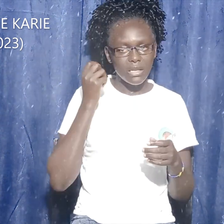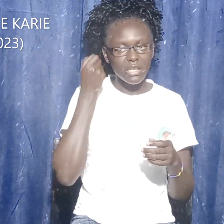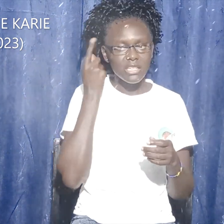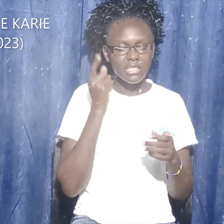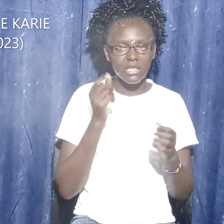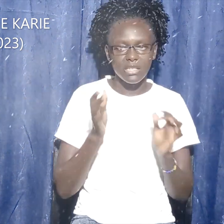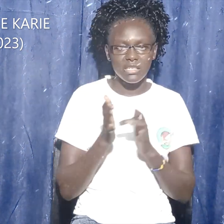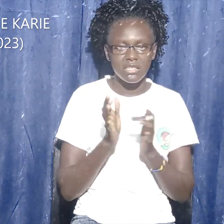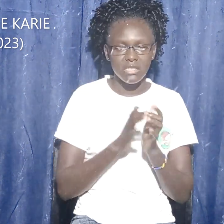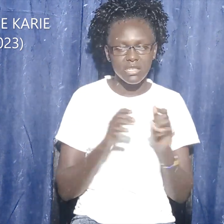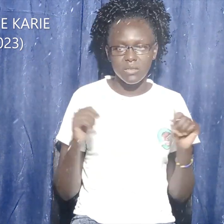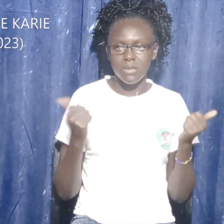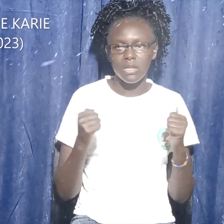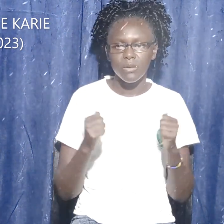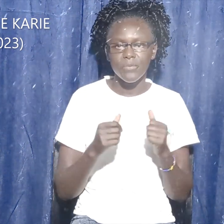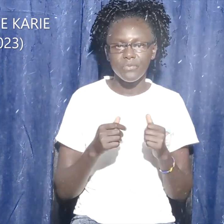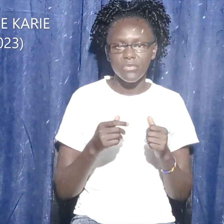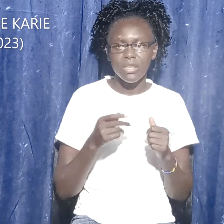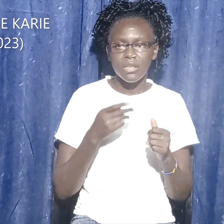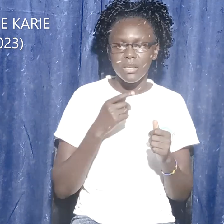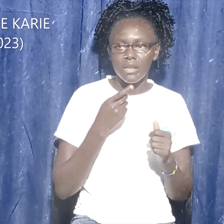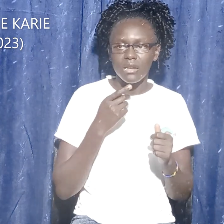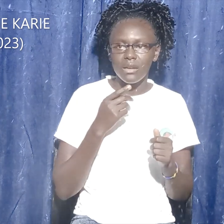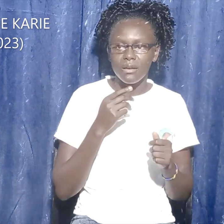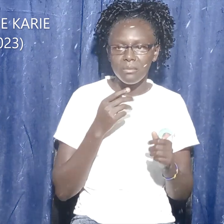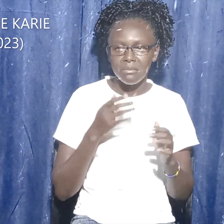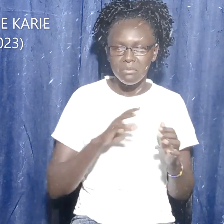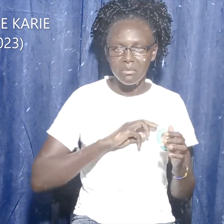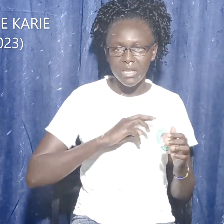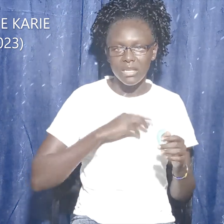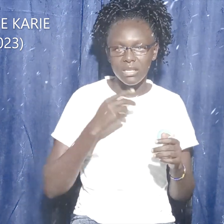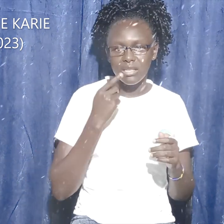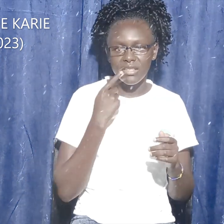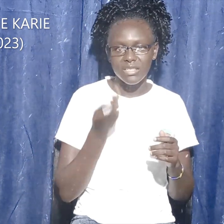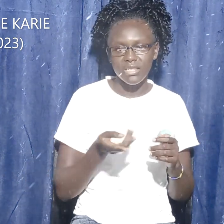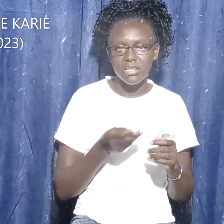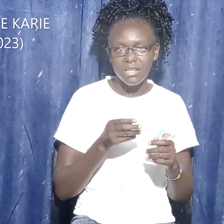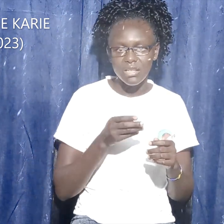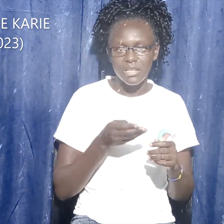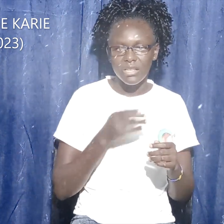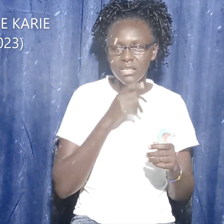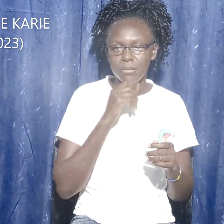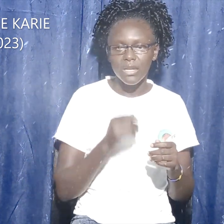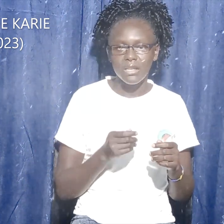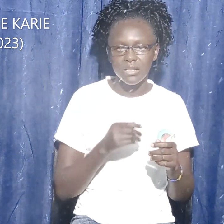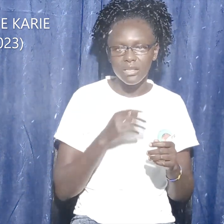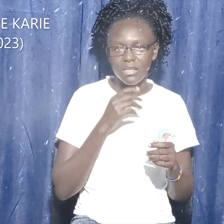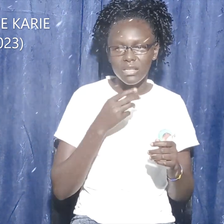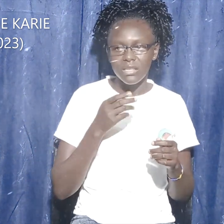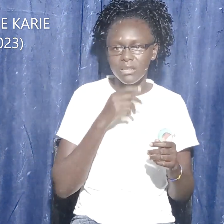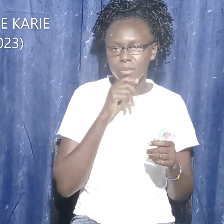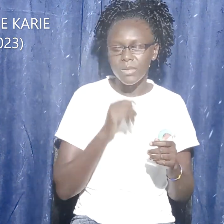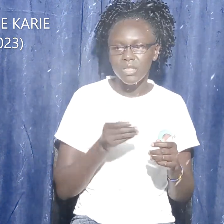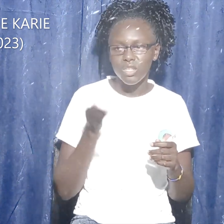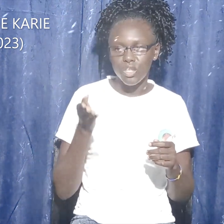Sir, if you have carried him away, tell me where you have laid him, and I will take him away.